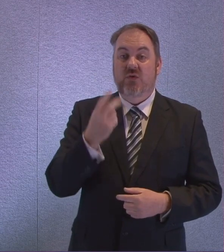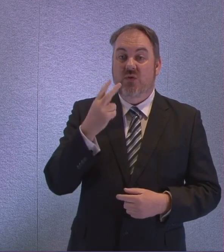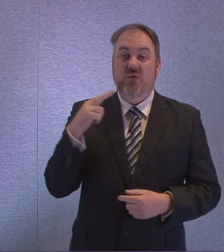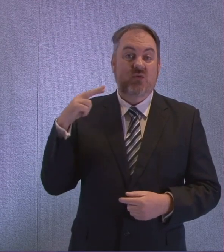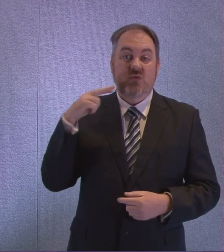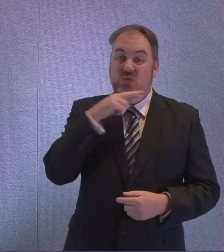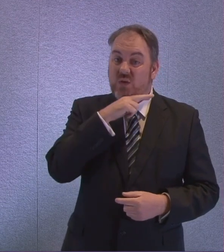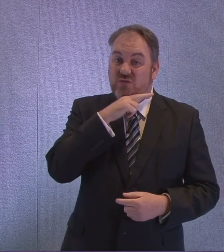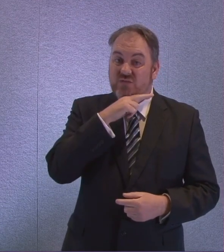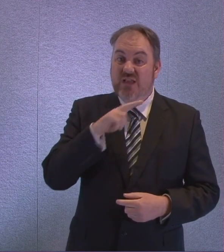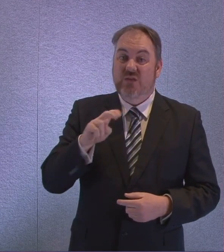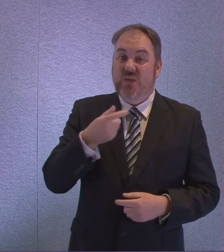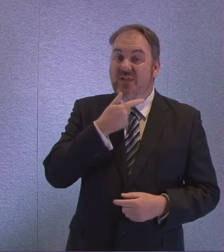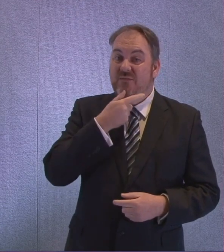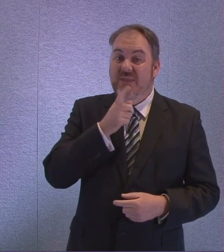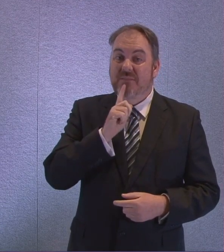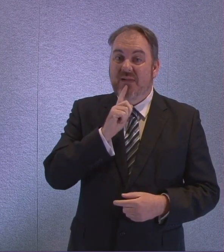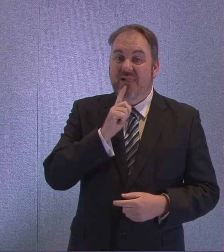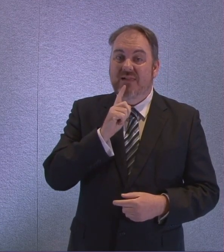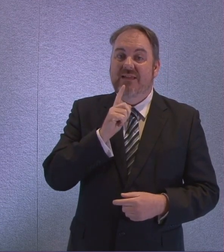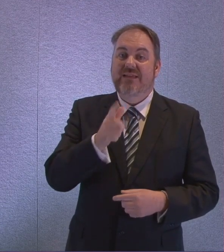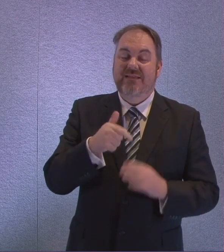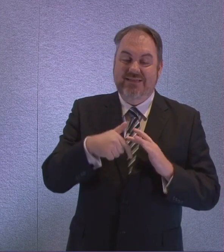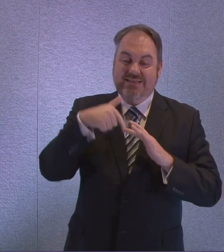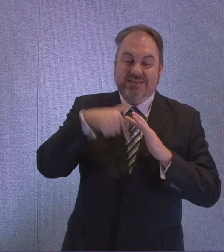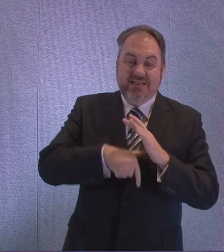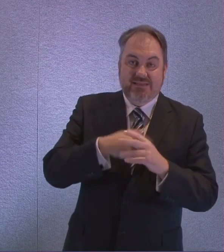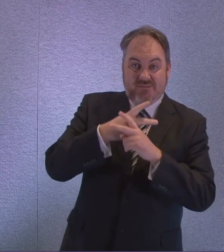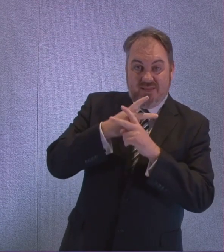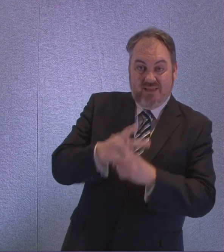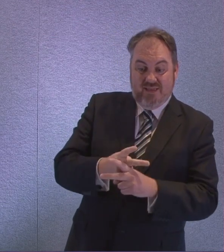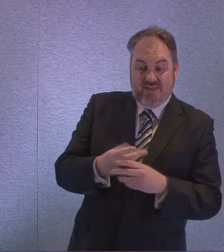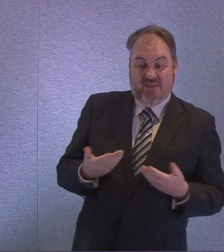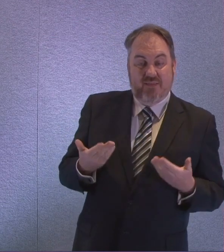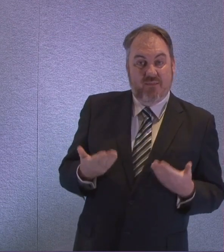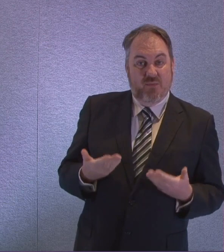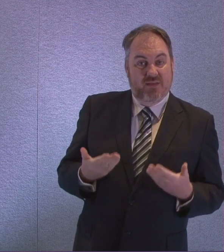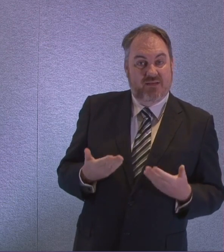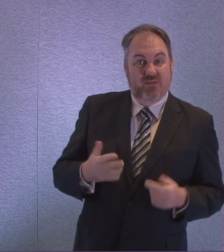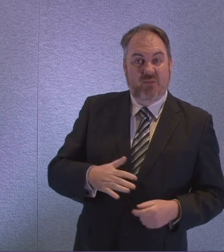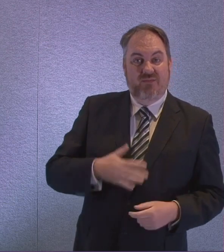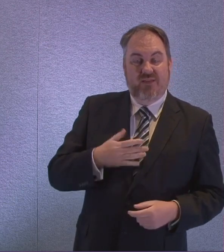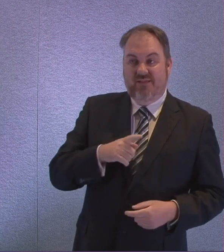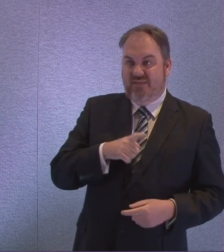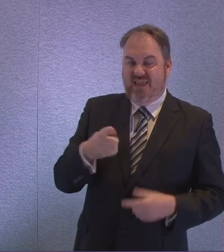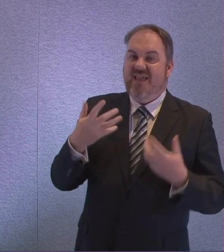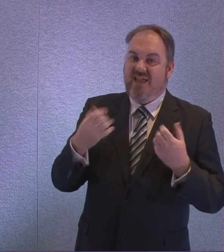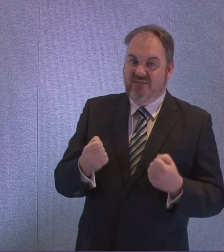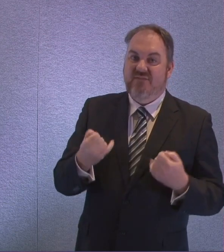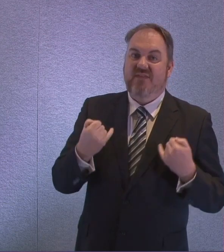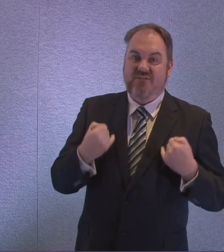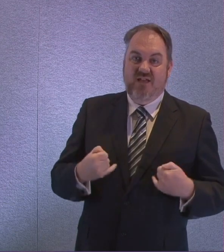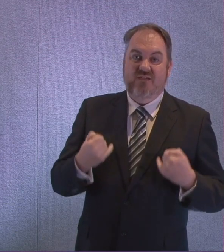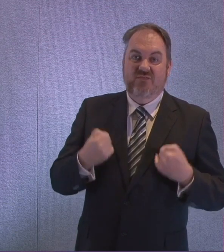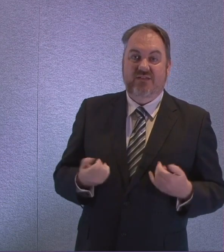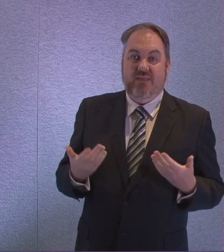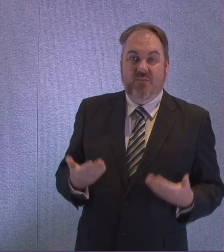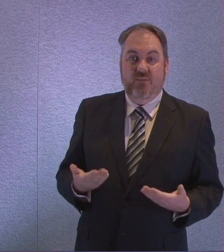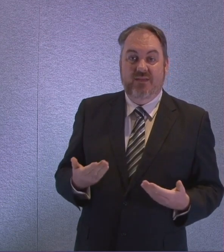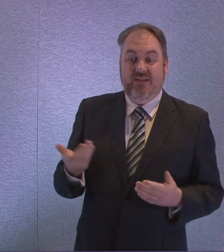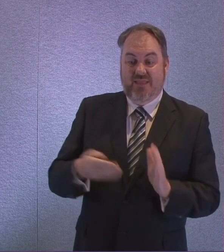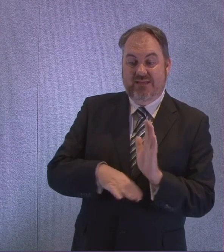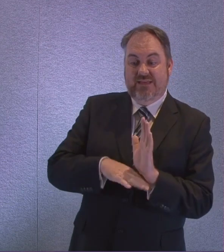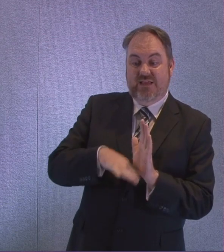people last night were in intensive care with confirmed or suspected cases of the virus. That is an increase